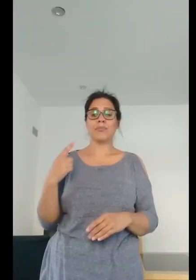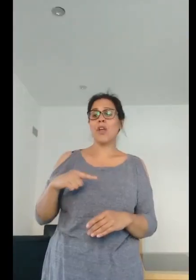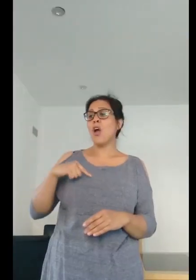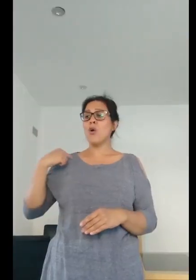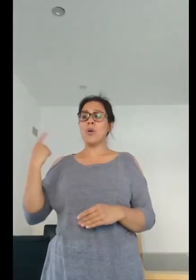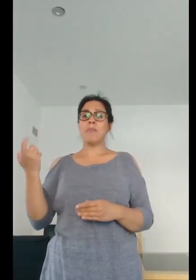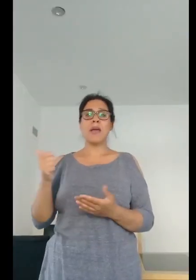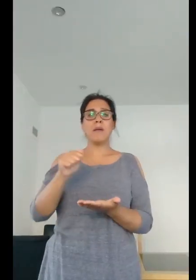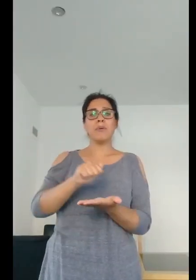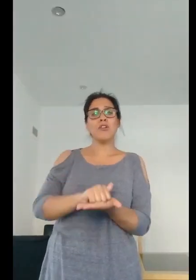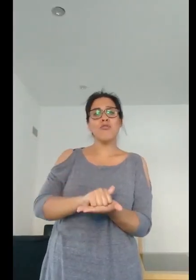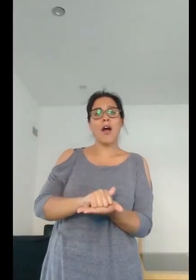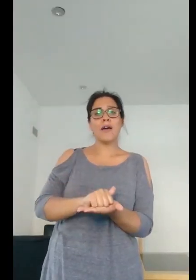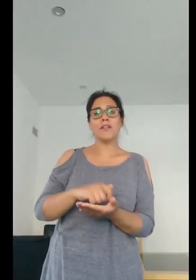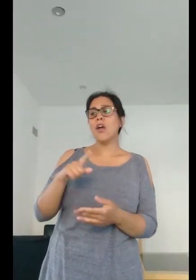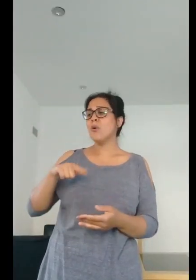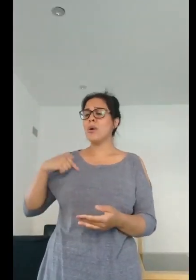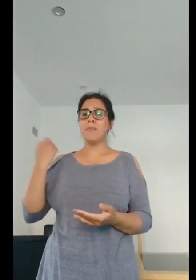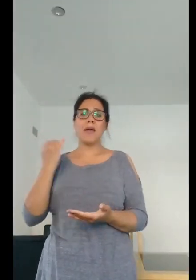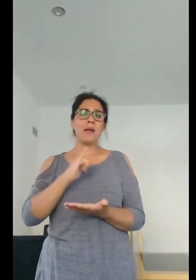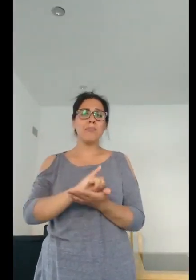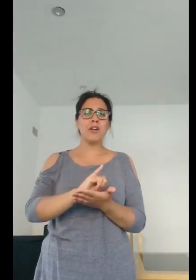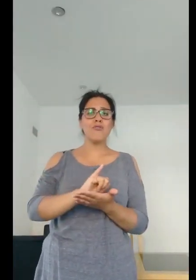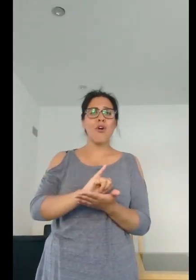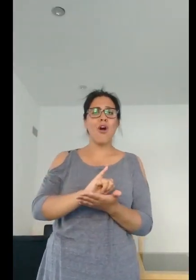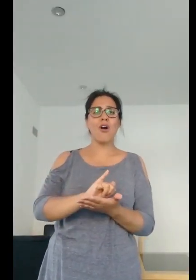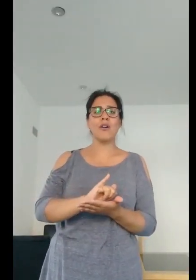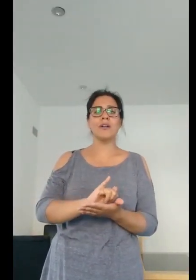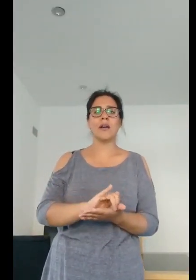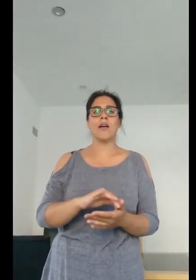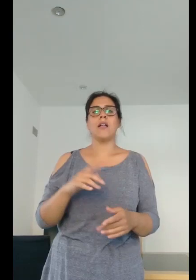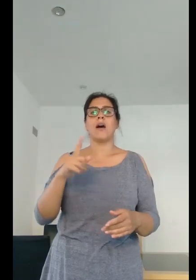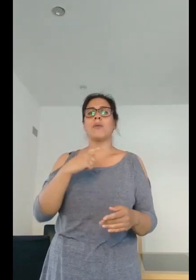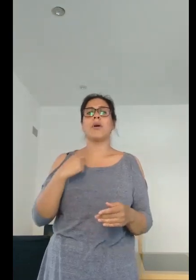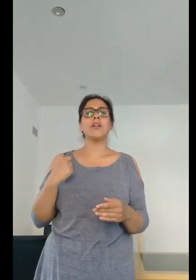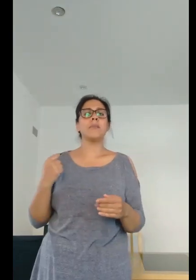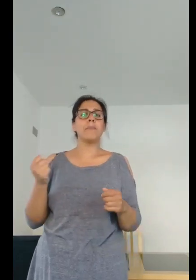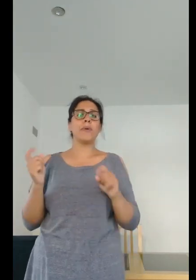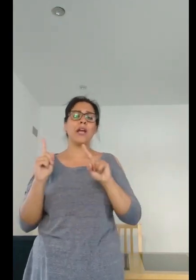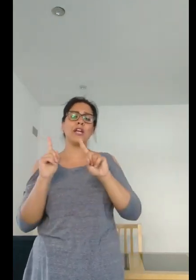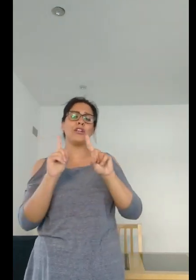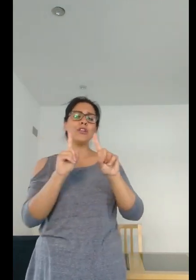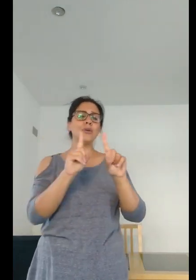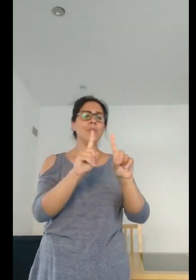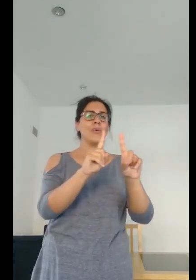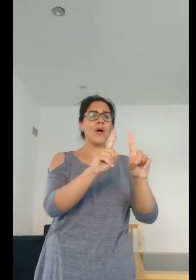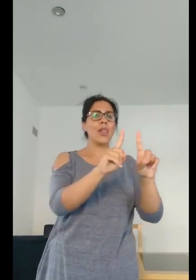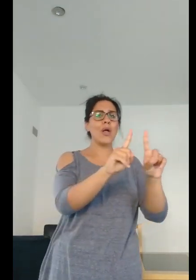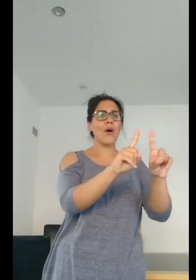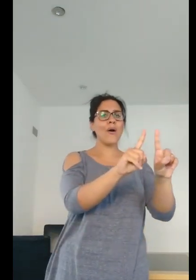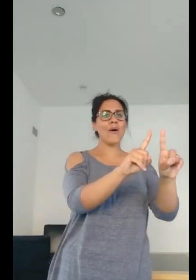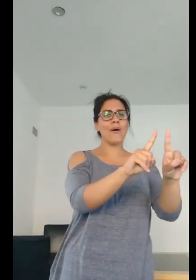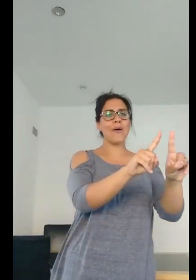We may be right, we may be wrong But I will not bring you along